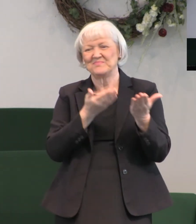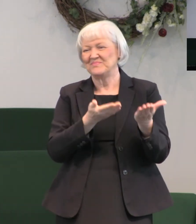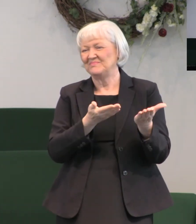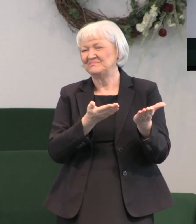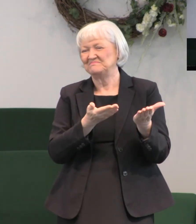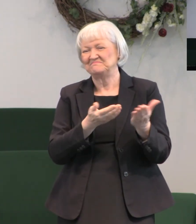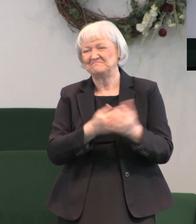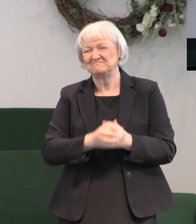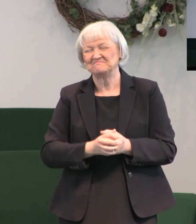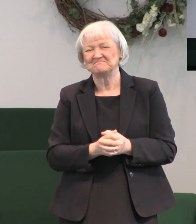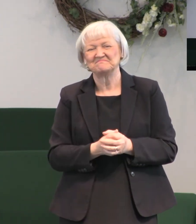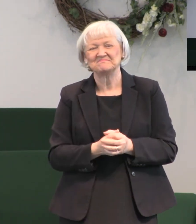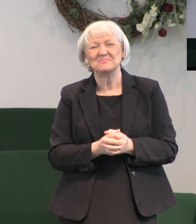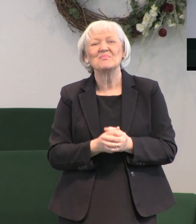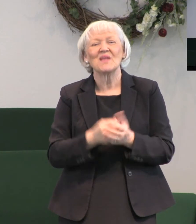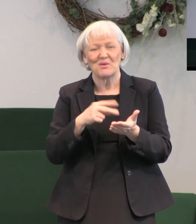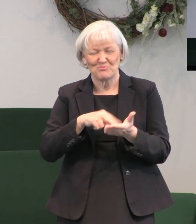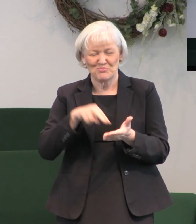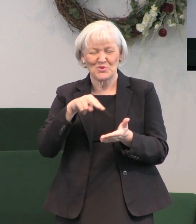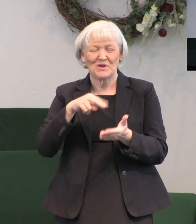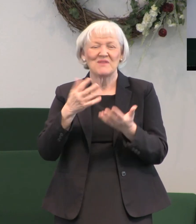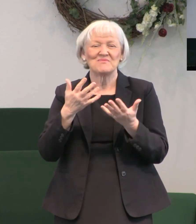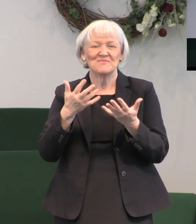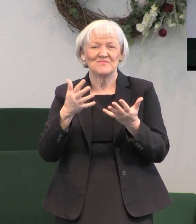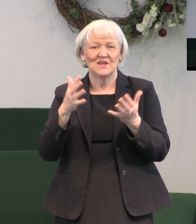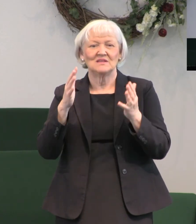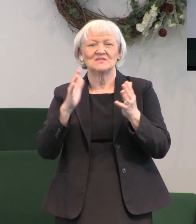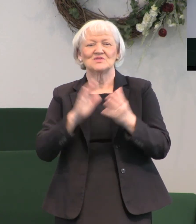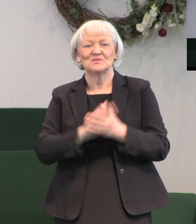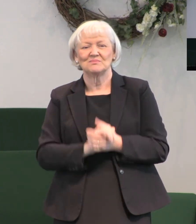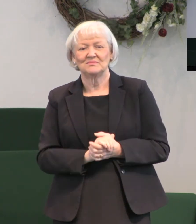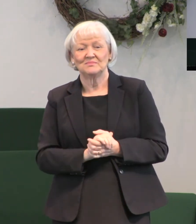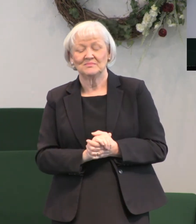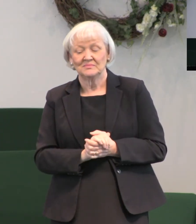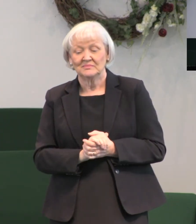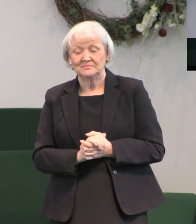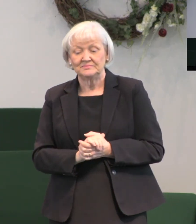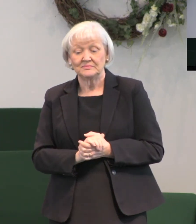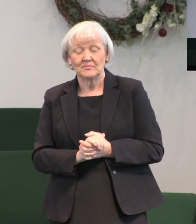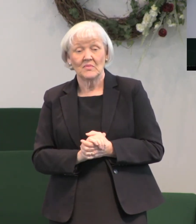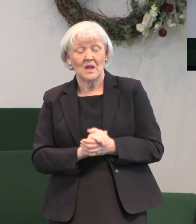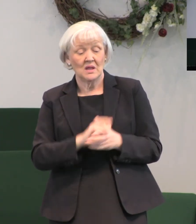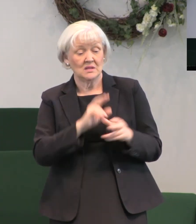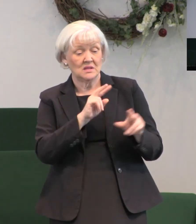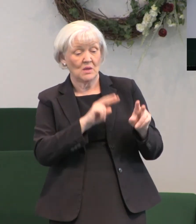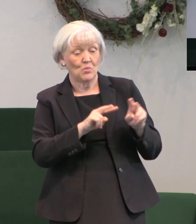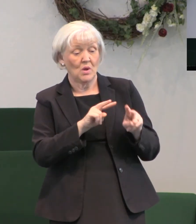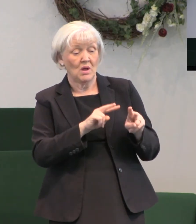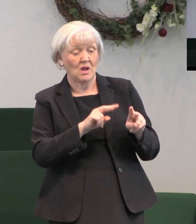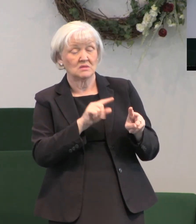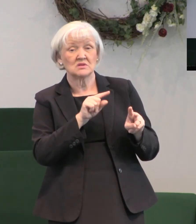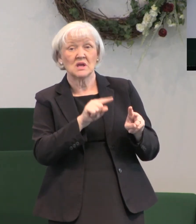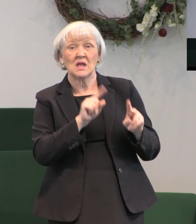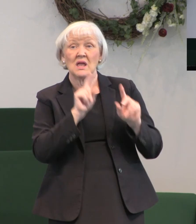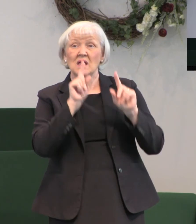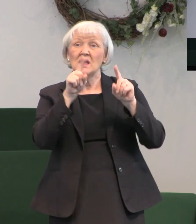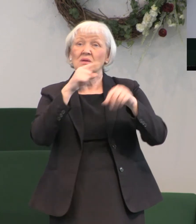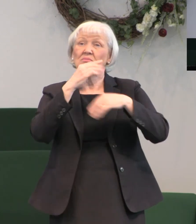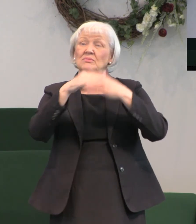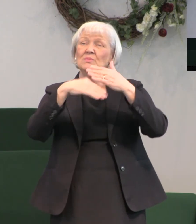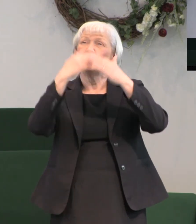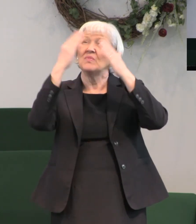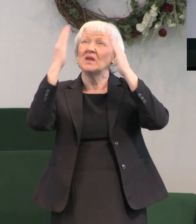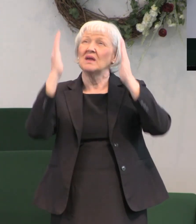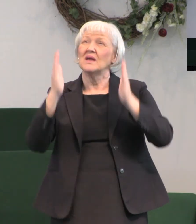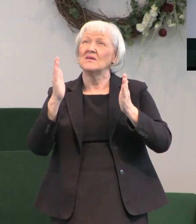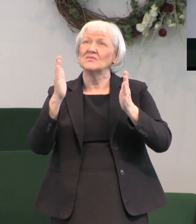that he had risen from the grave they watched as he ascended back to heaven and